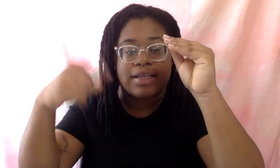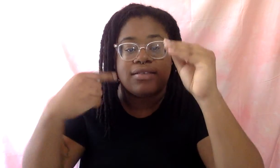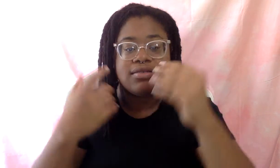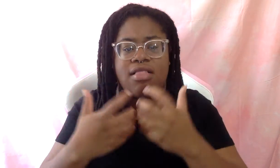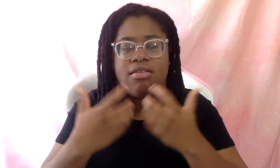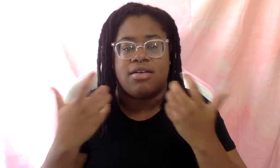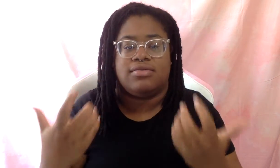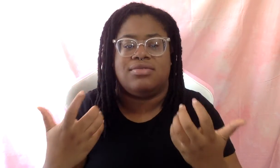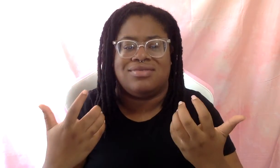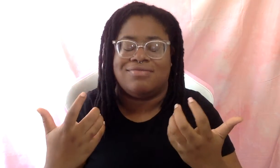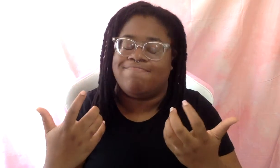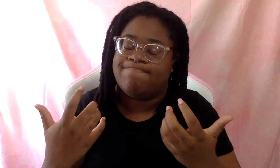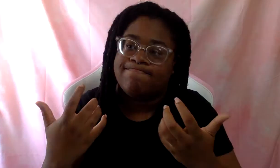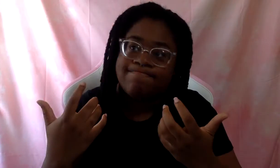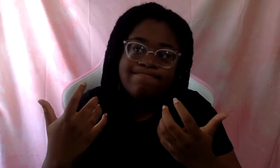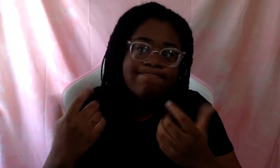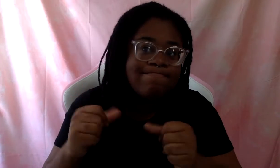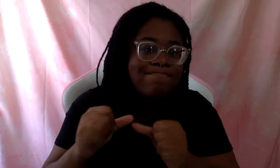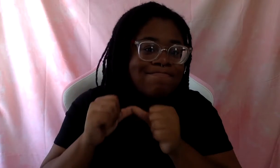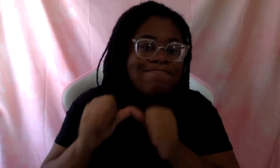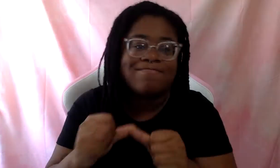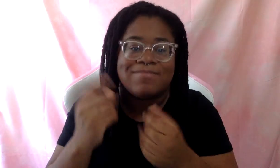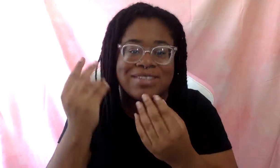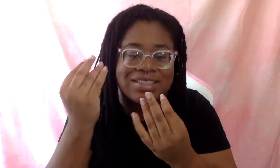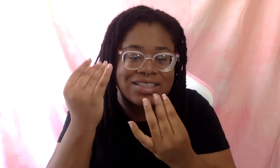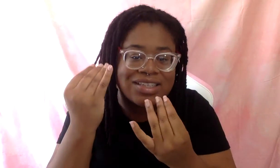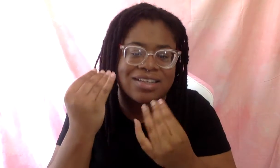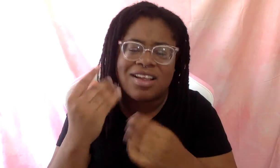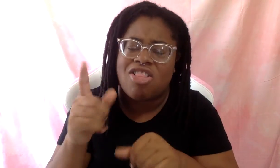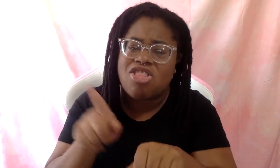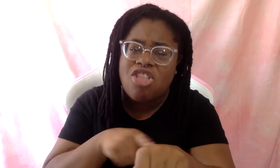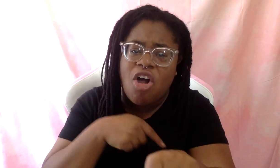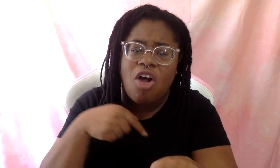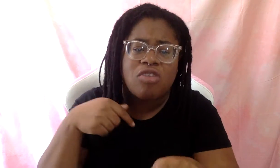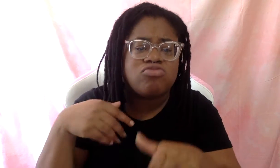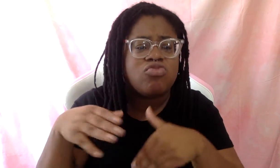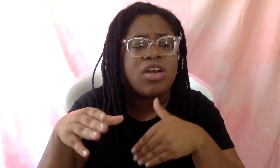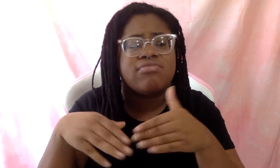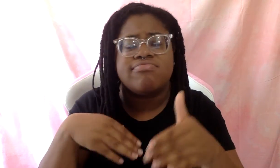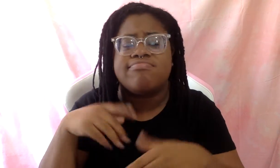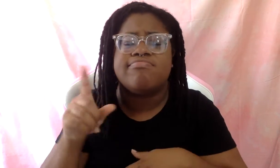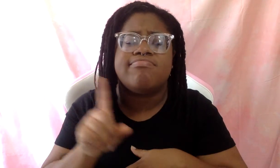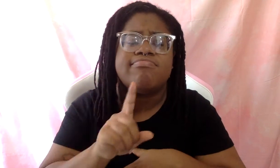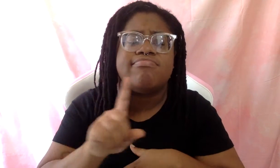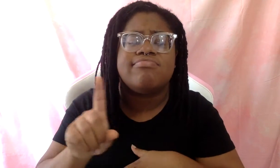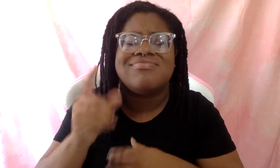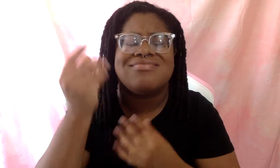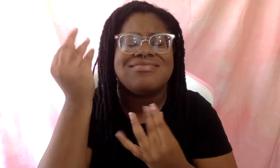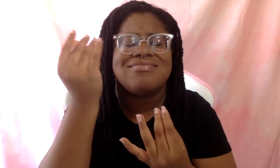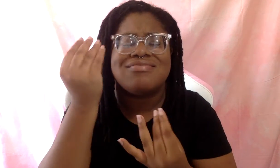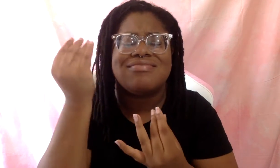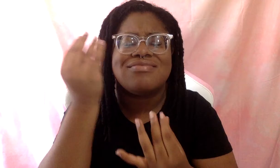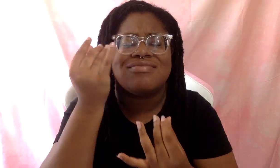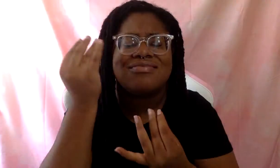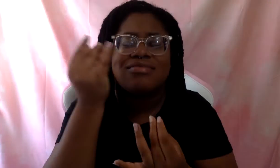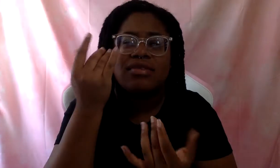I'm constantly thinking. I take very long walks and I'm just thinking, and I'm trying to come to the reason